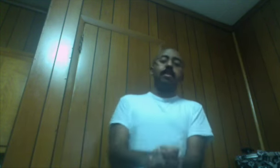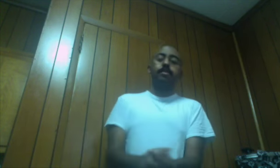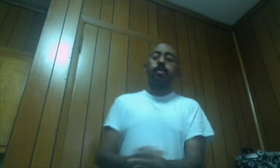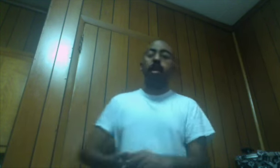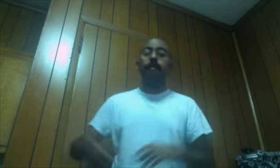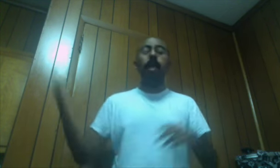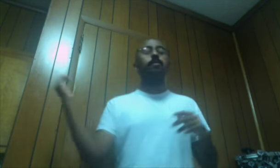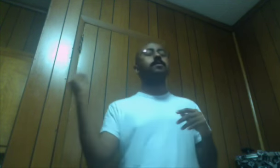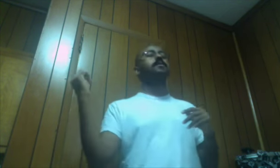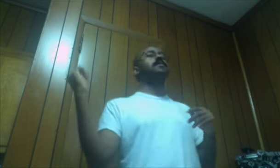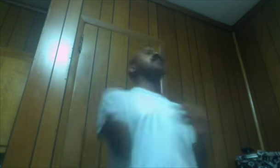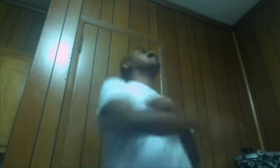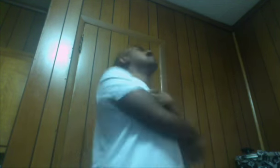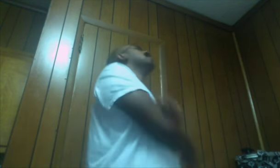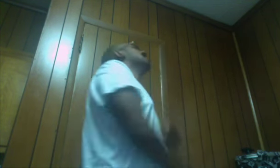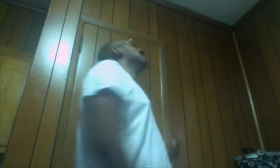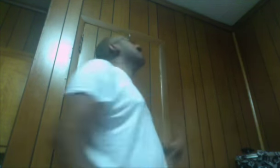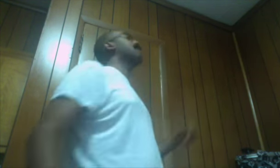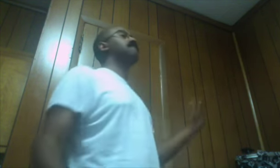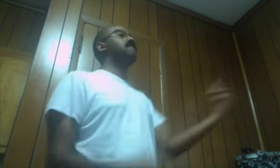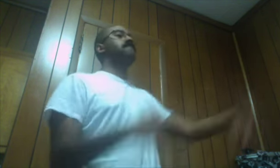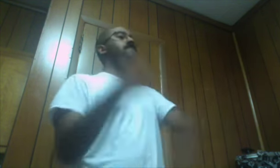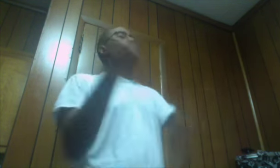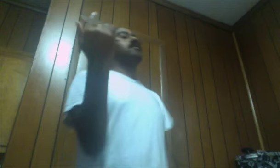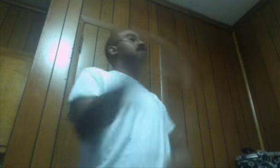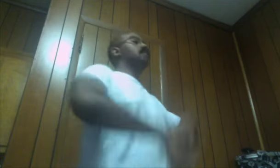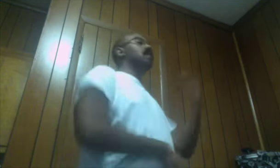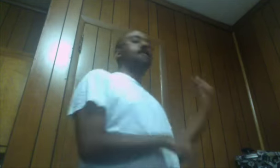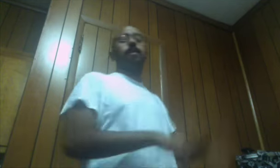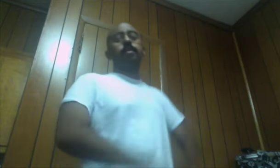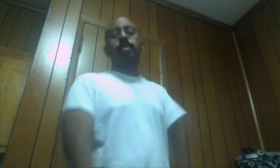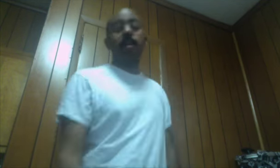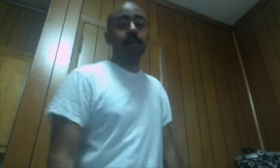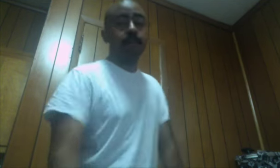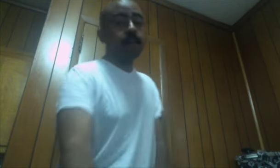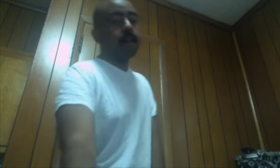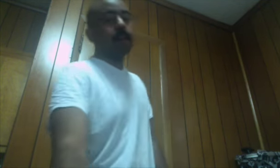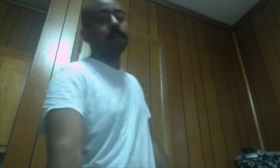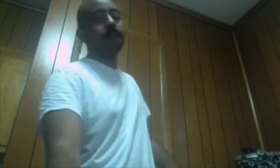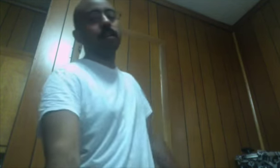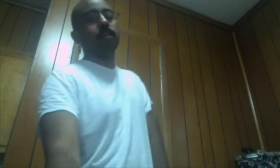Subscribe I Will See Y'all For Whatever Other Shit I Review I Fucking Know What I